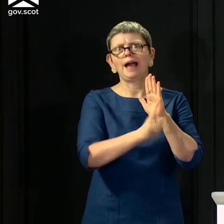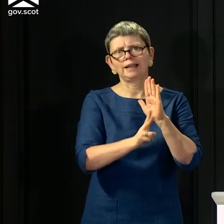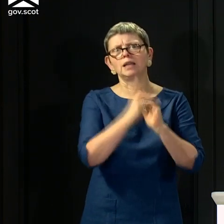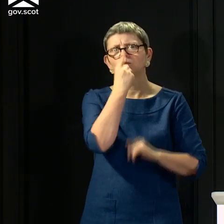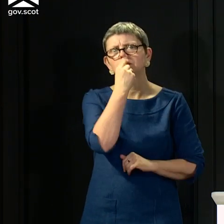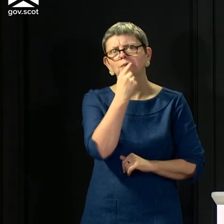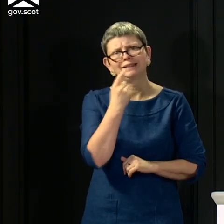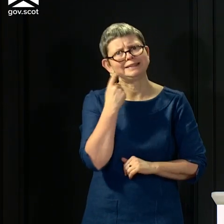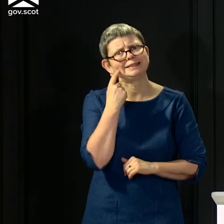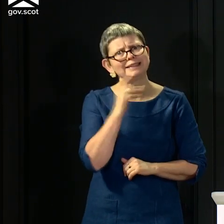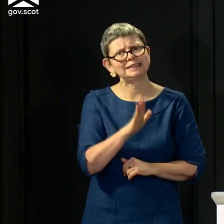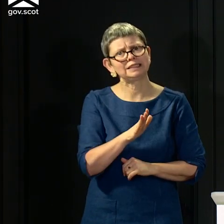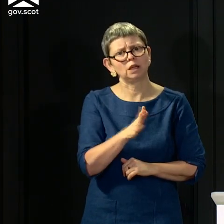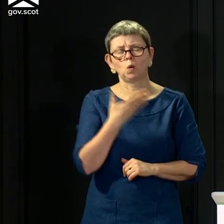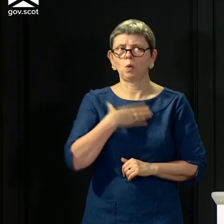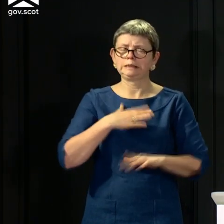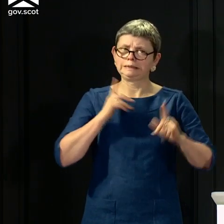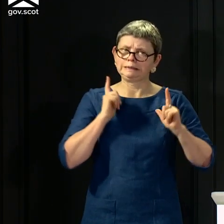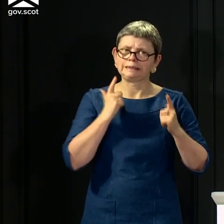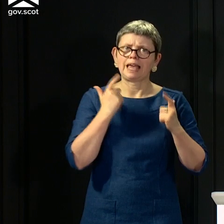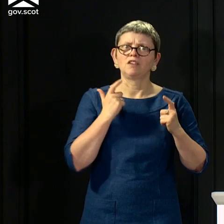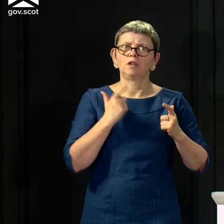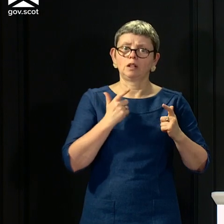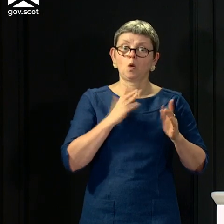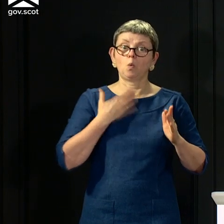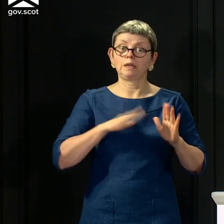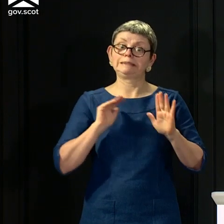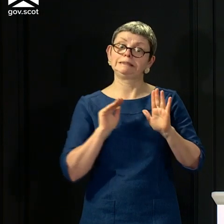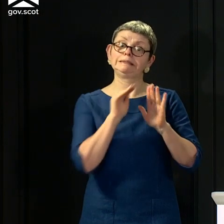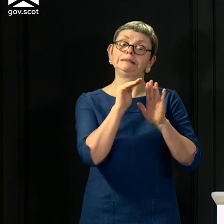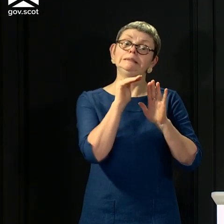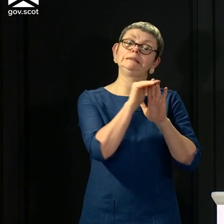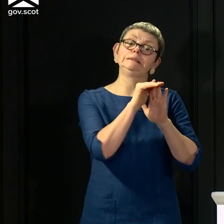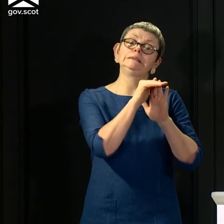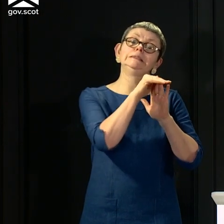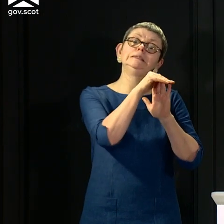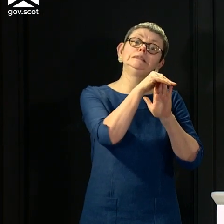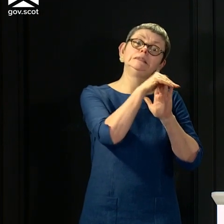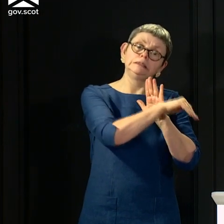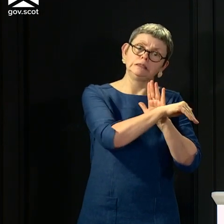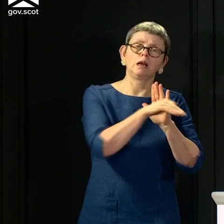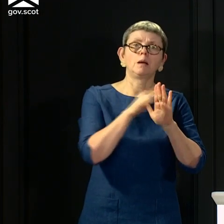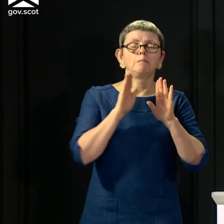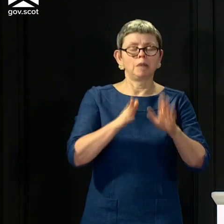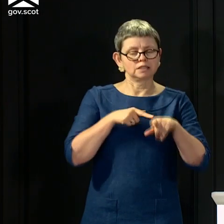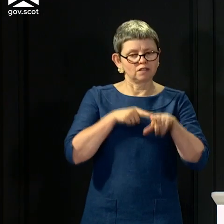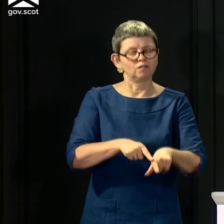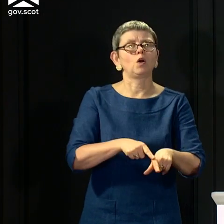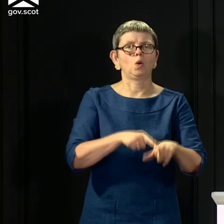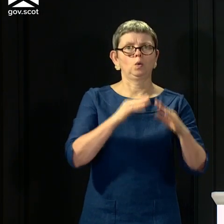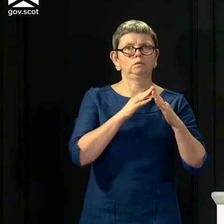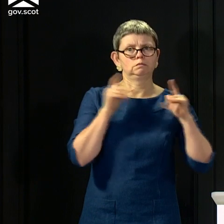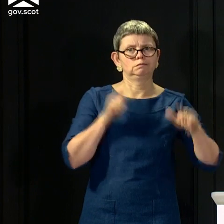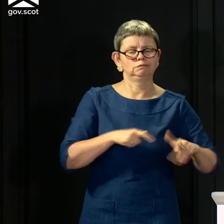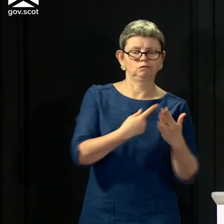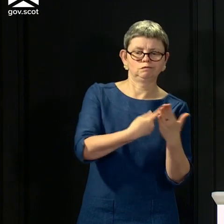want to make sure we don't do that, we must continue to comply for now. And obviously, we'll